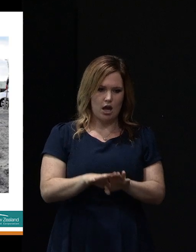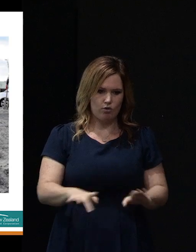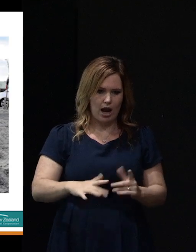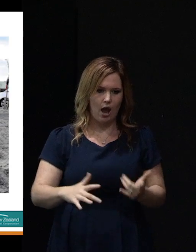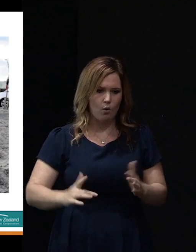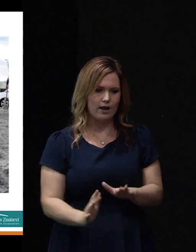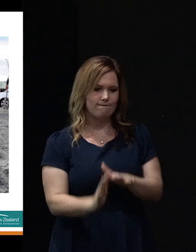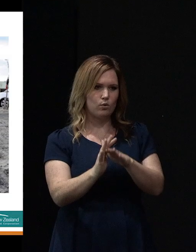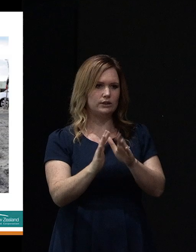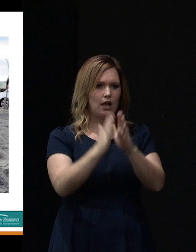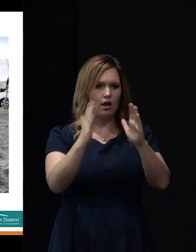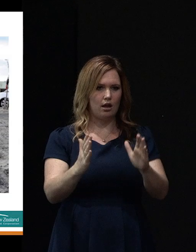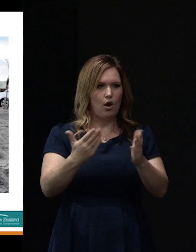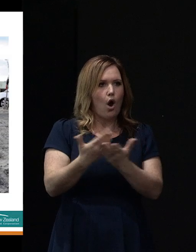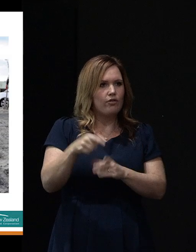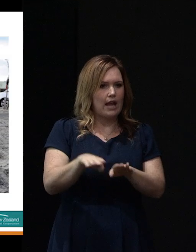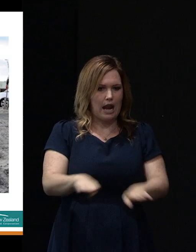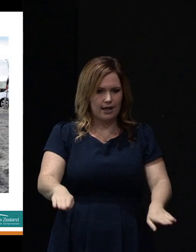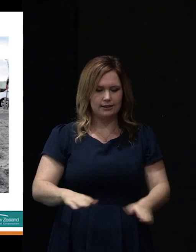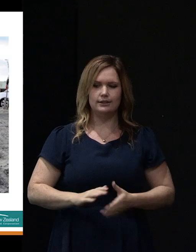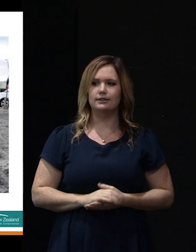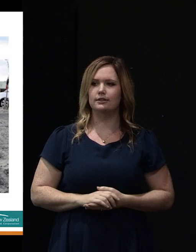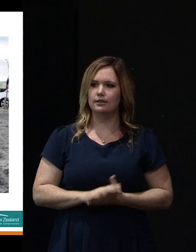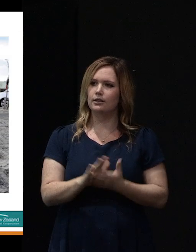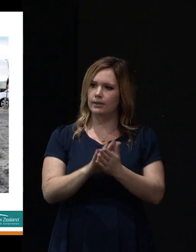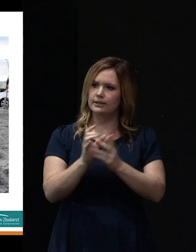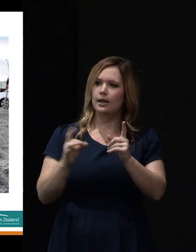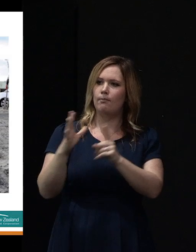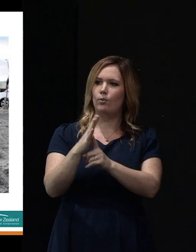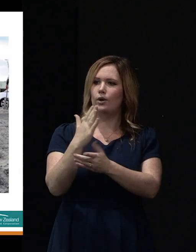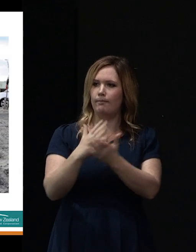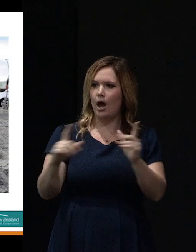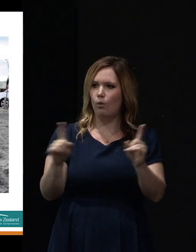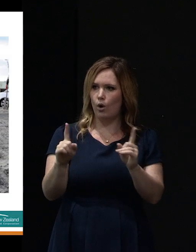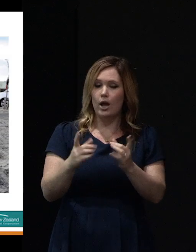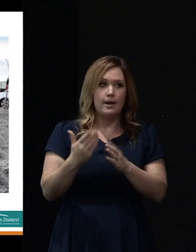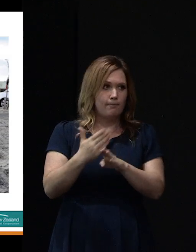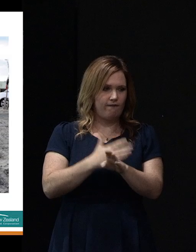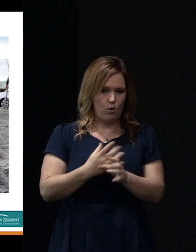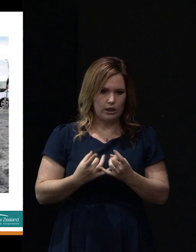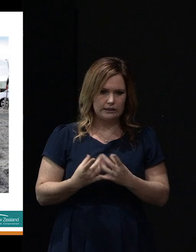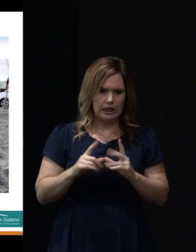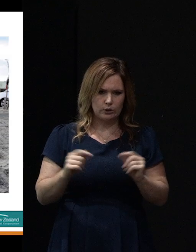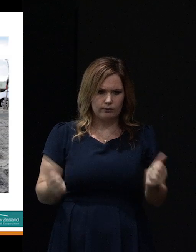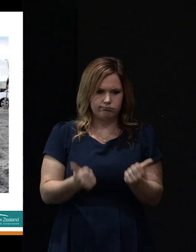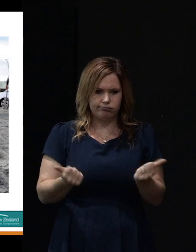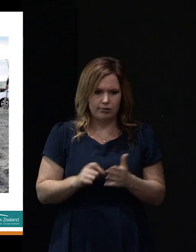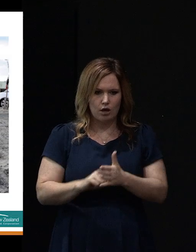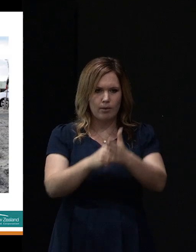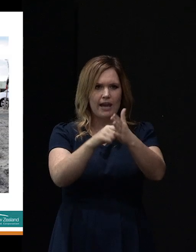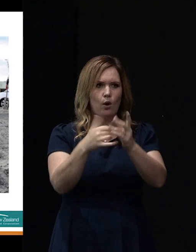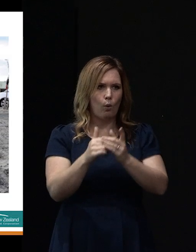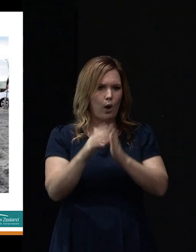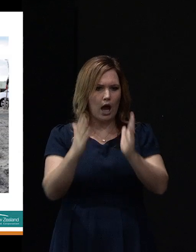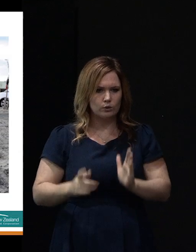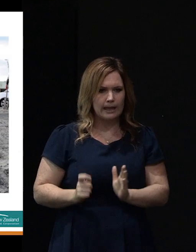buildings that are situated on the ground? So, one of the key things that we need to find out before we do too much significant repair or